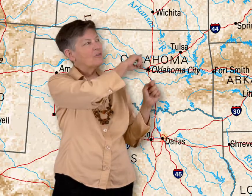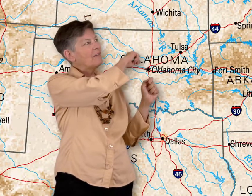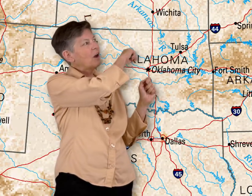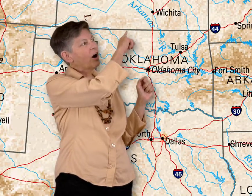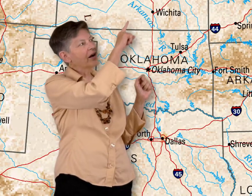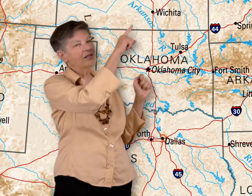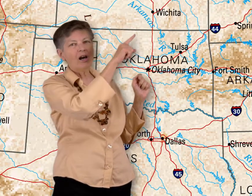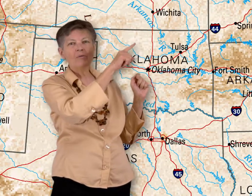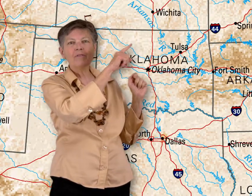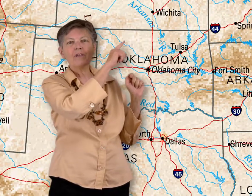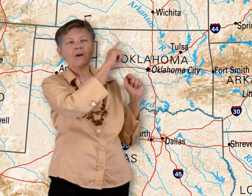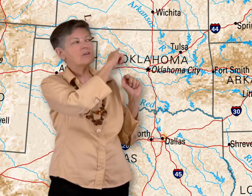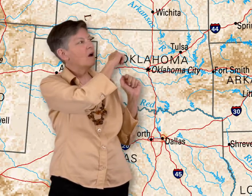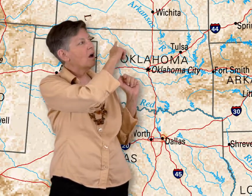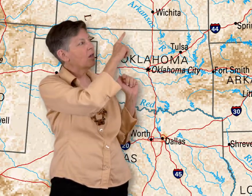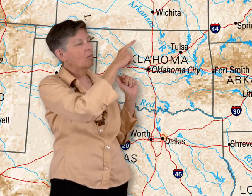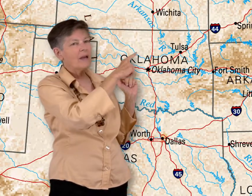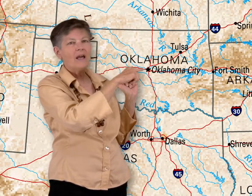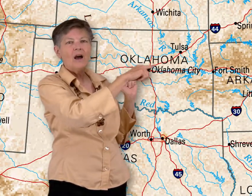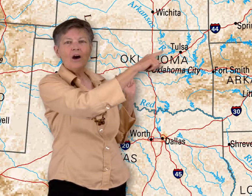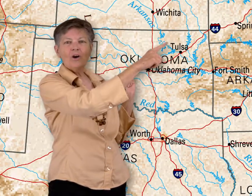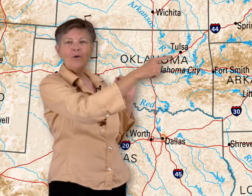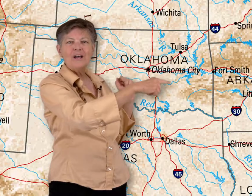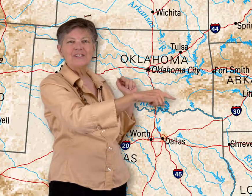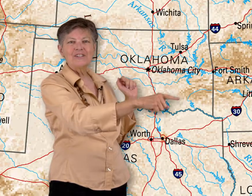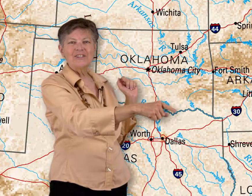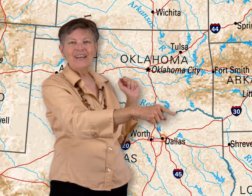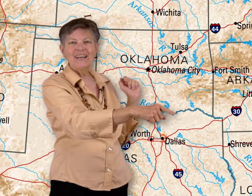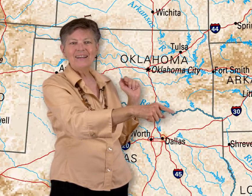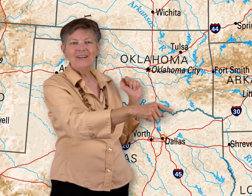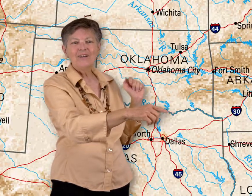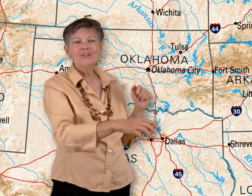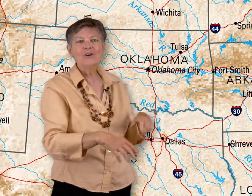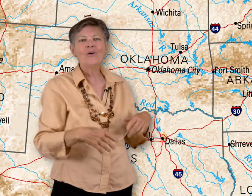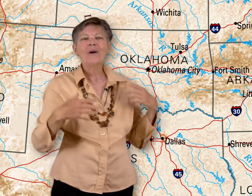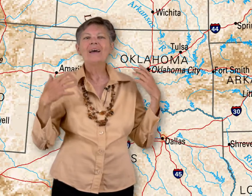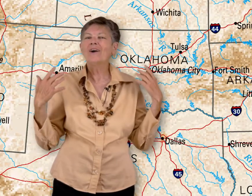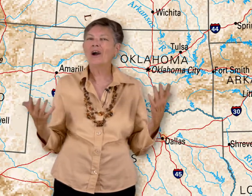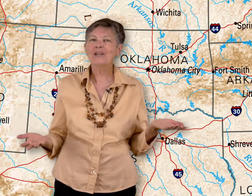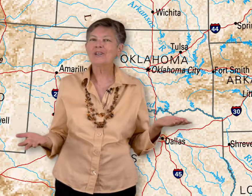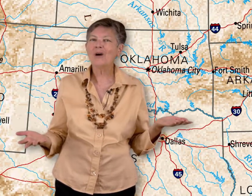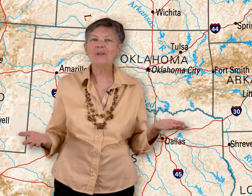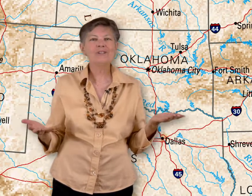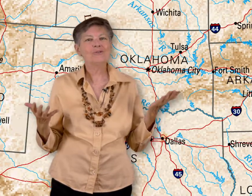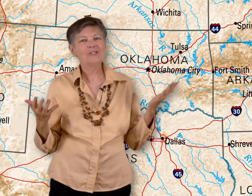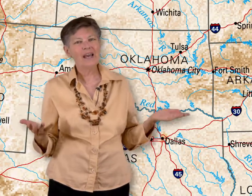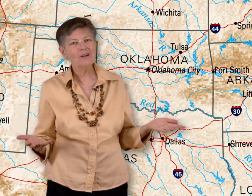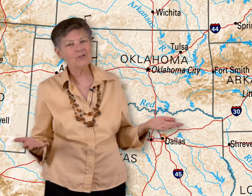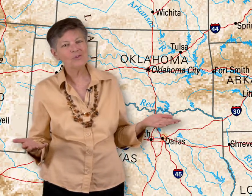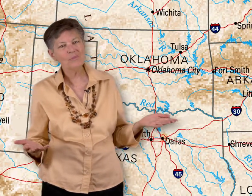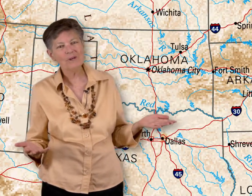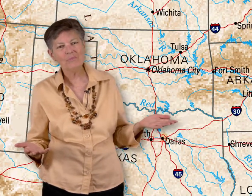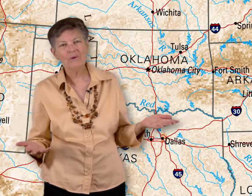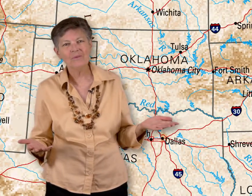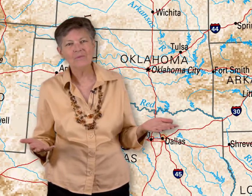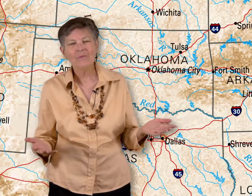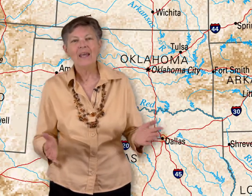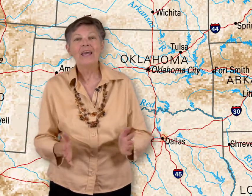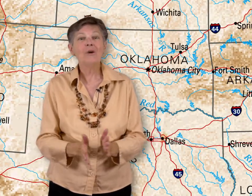you've got that Arkansas River that goes all the way across the state. So Arkansas means those downstream people. It